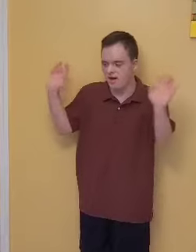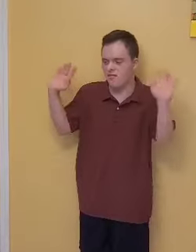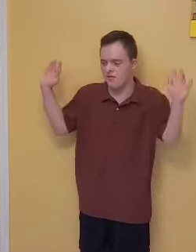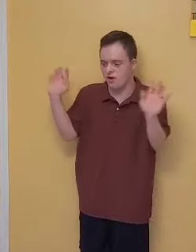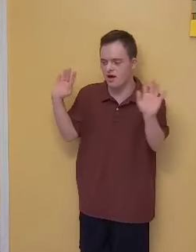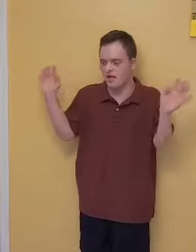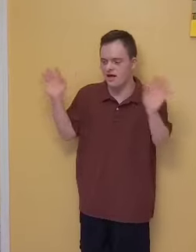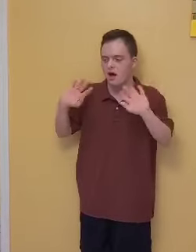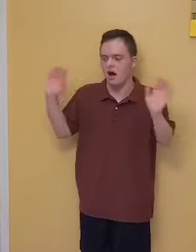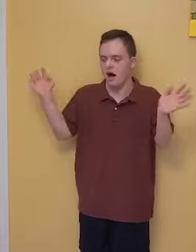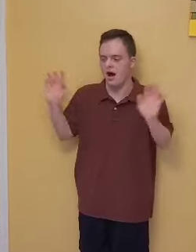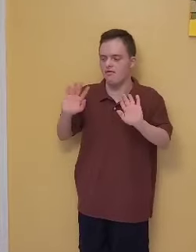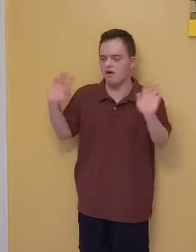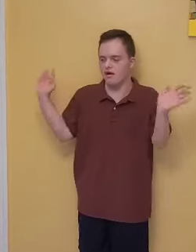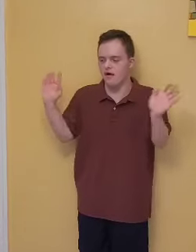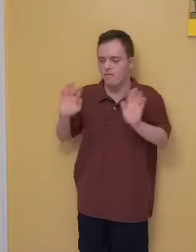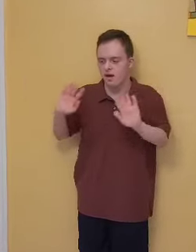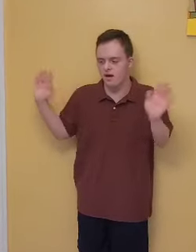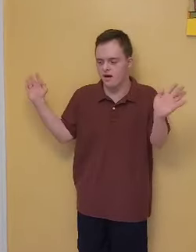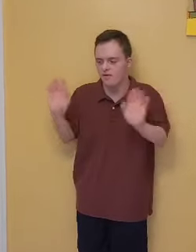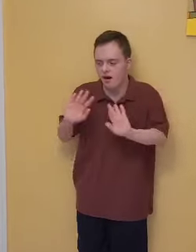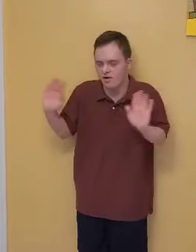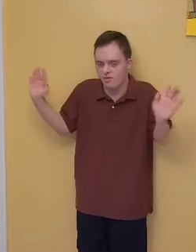everyone, I will see you at Make It Possible.